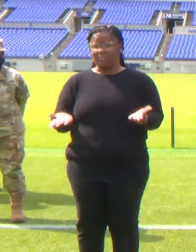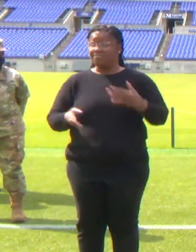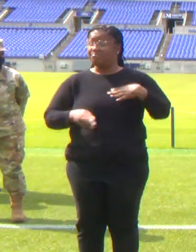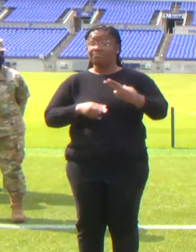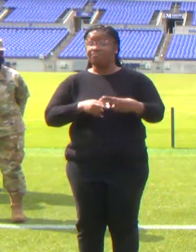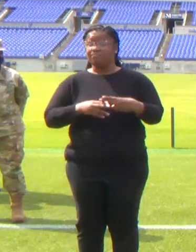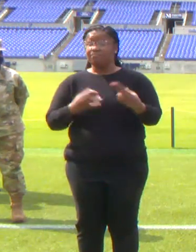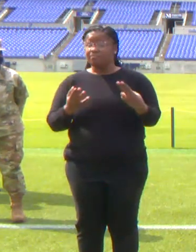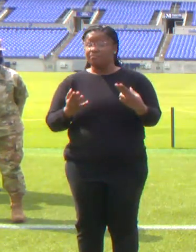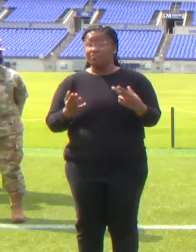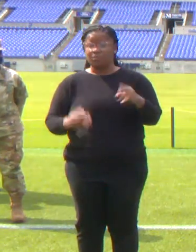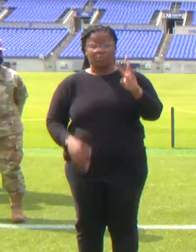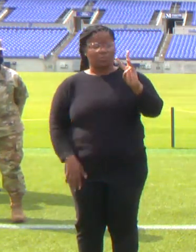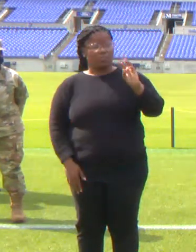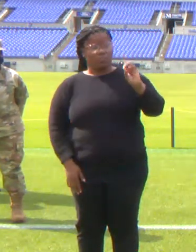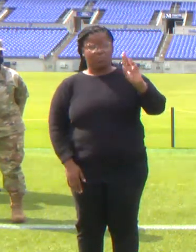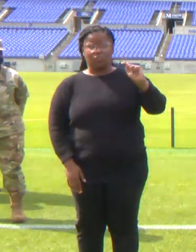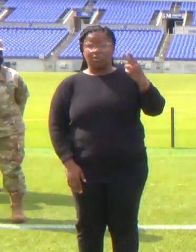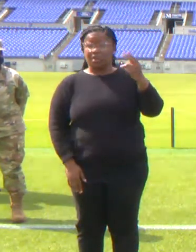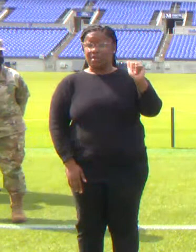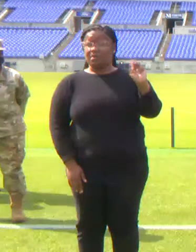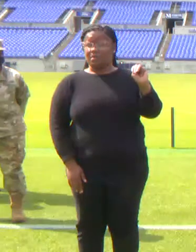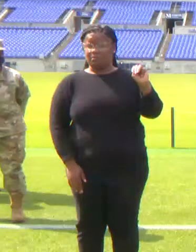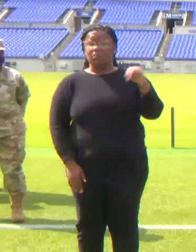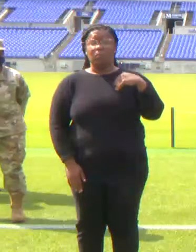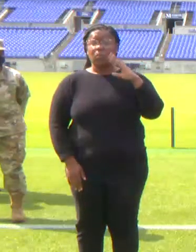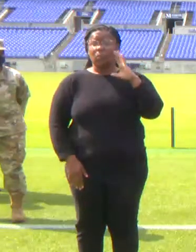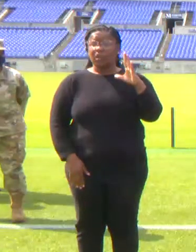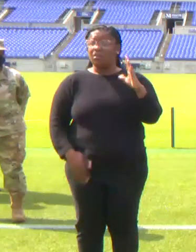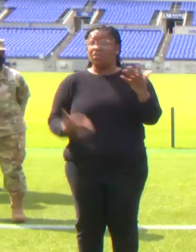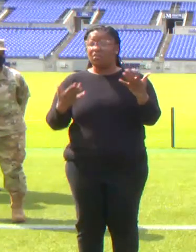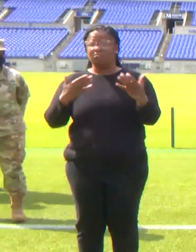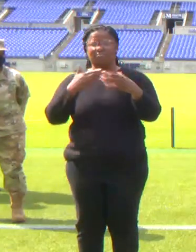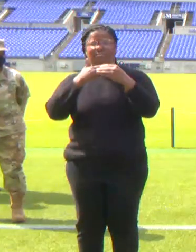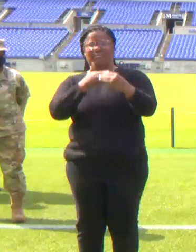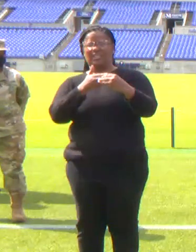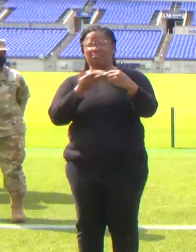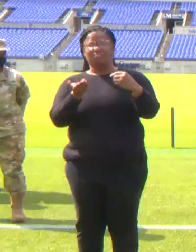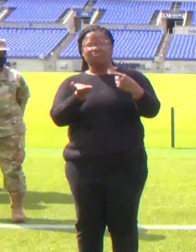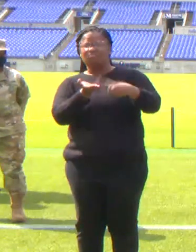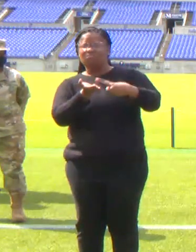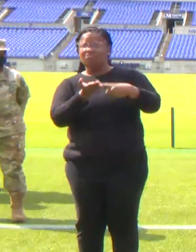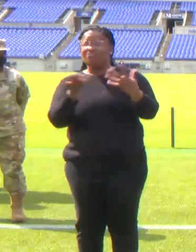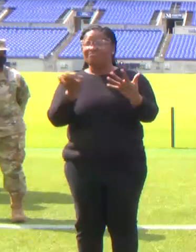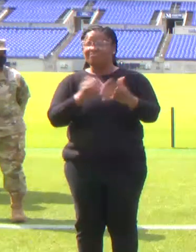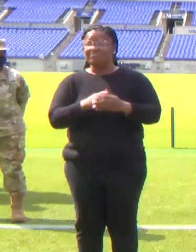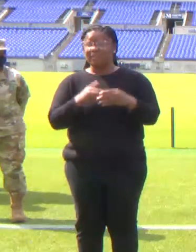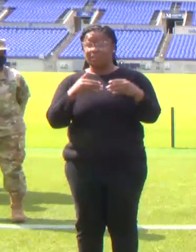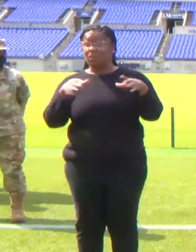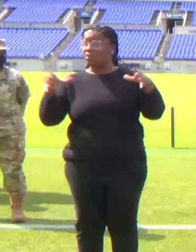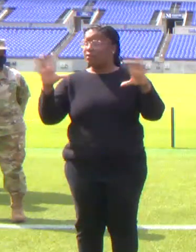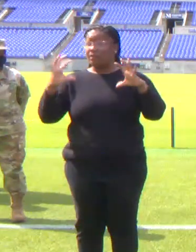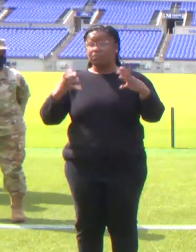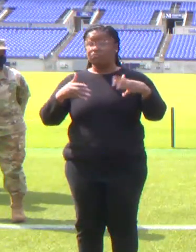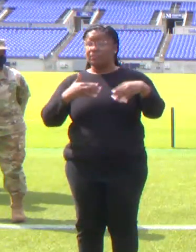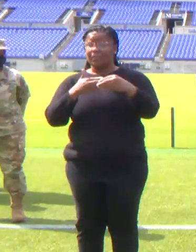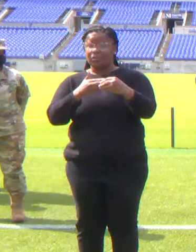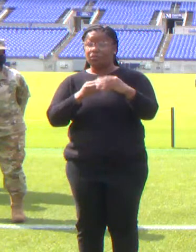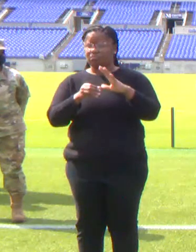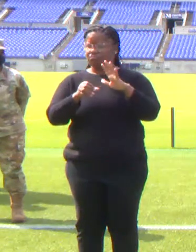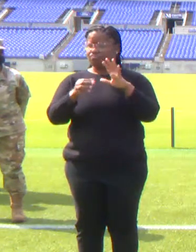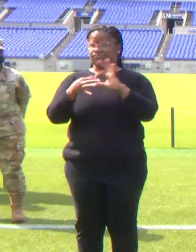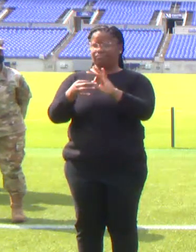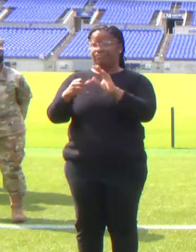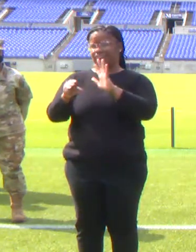I will be your event lead at today's Faith Leaders United Against COVID-19 event. Your